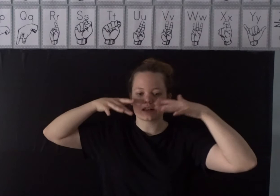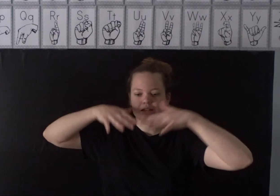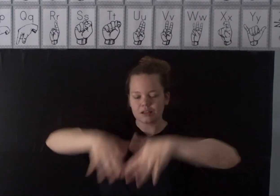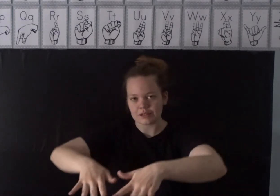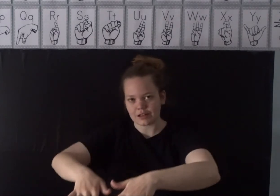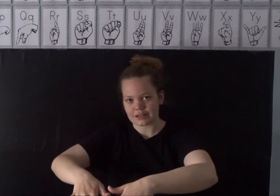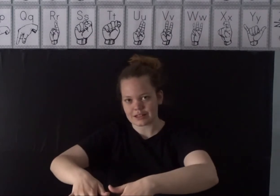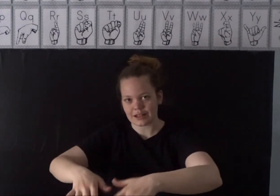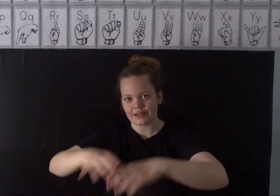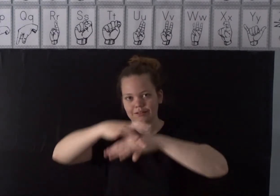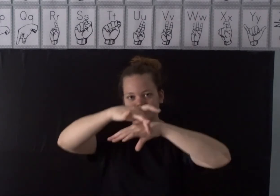it is coming down the side.